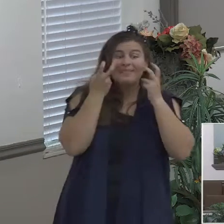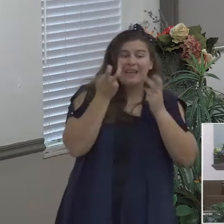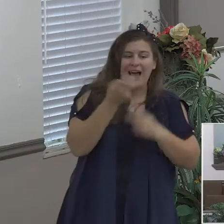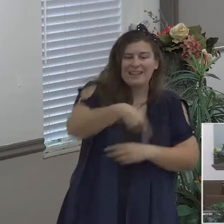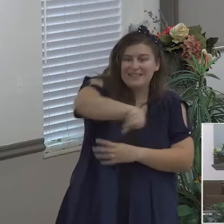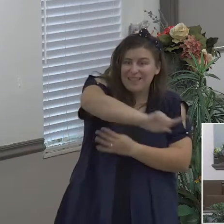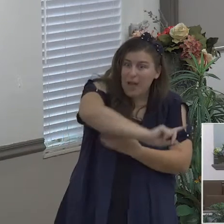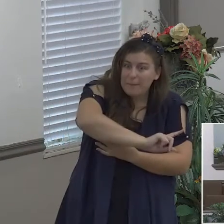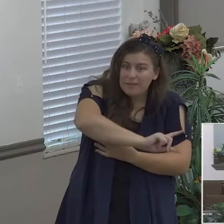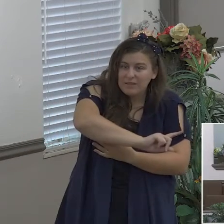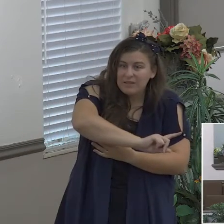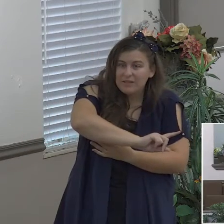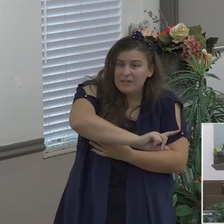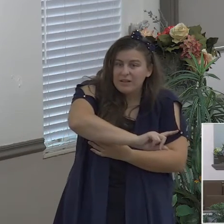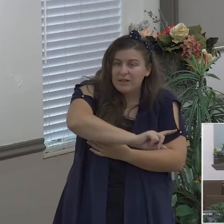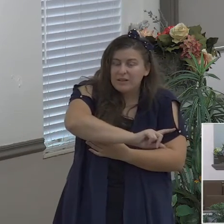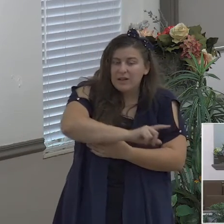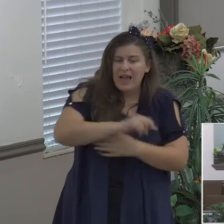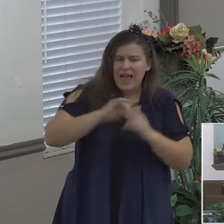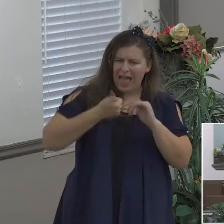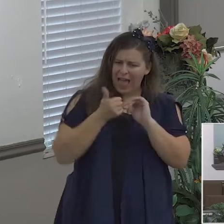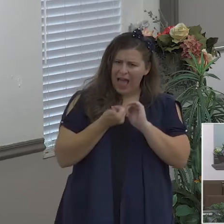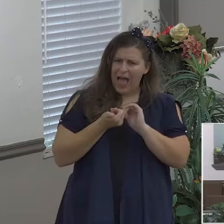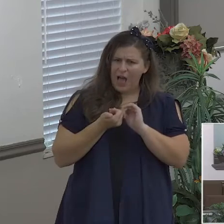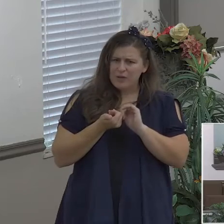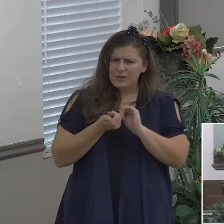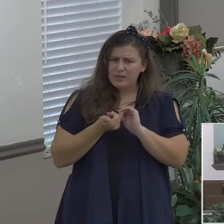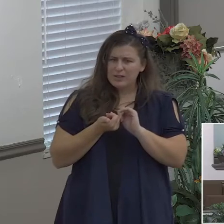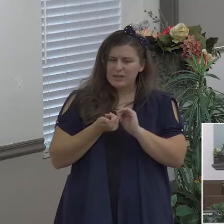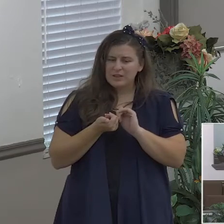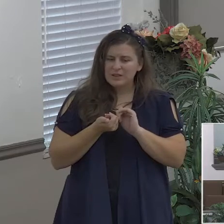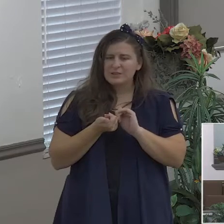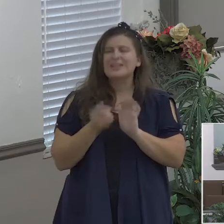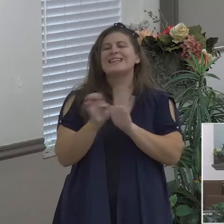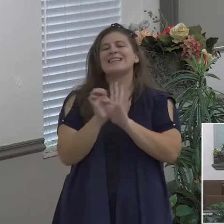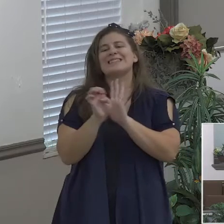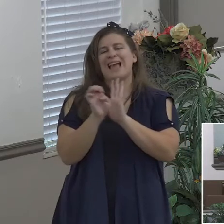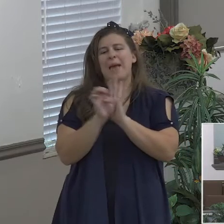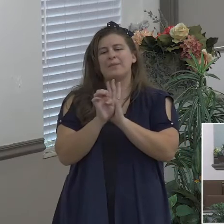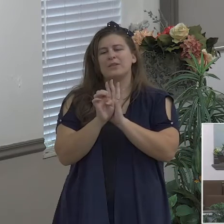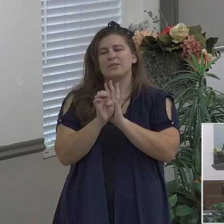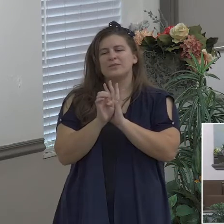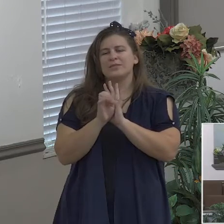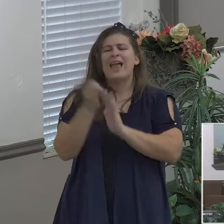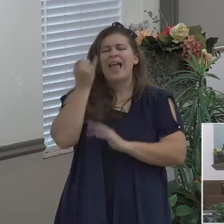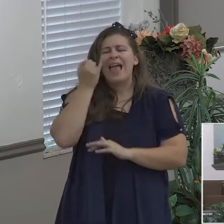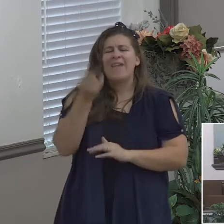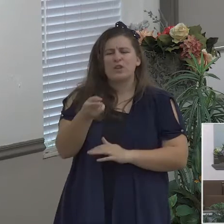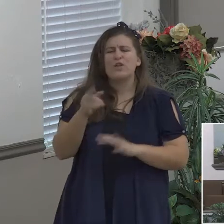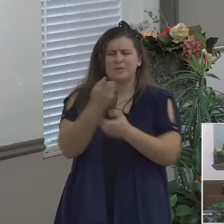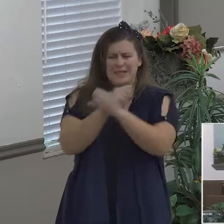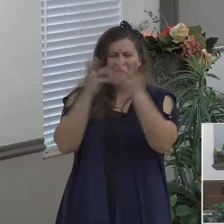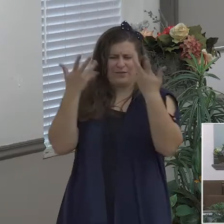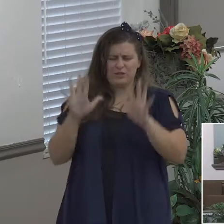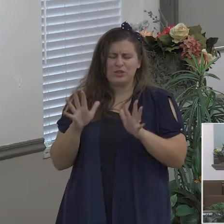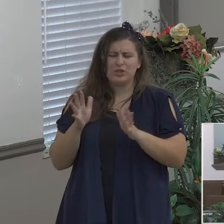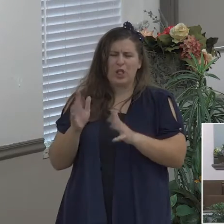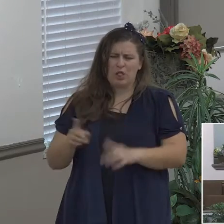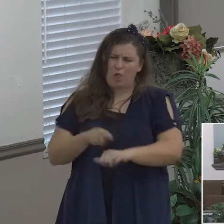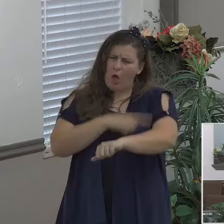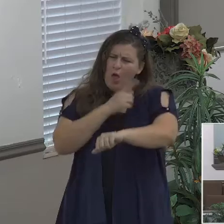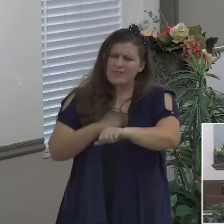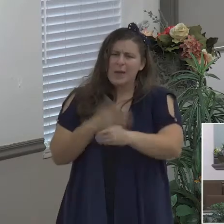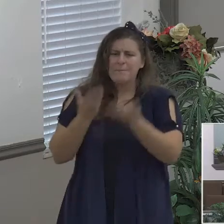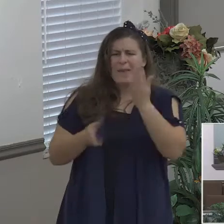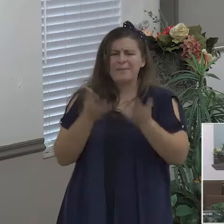to him I mean listen if you have been a Christian for very long then possibly you've experienced this if you're witnessing to someone and